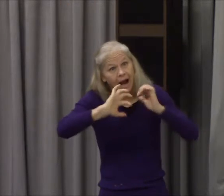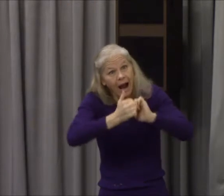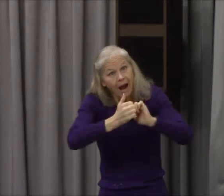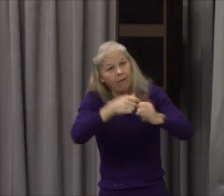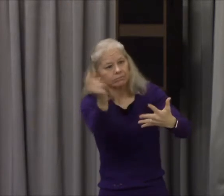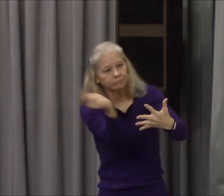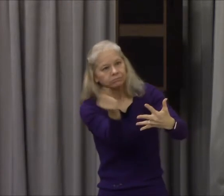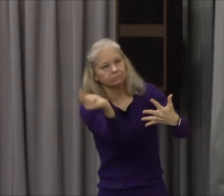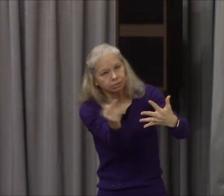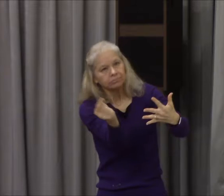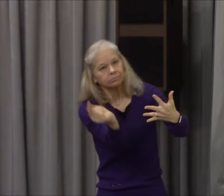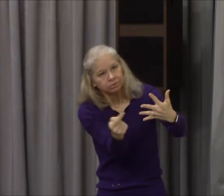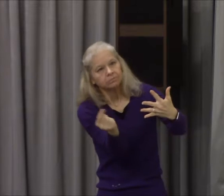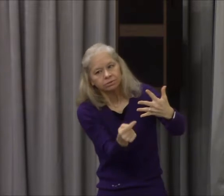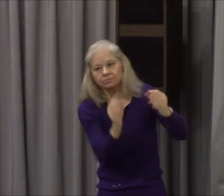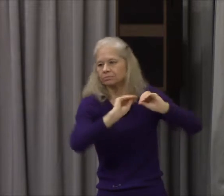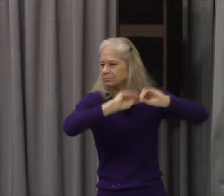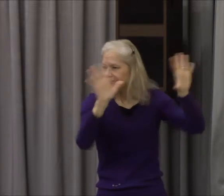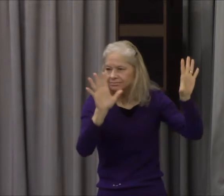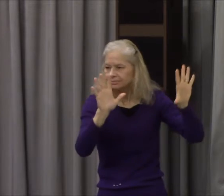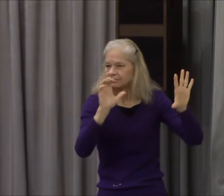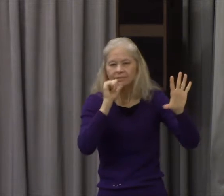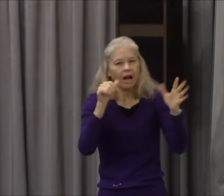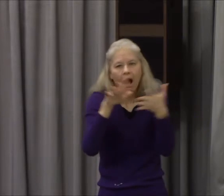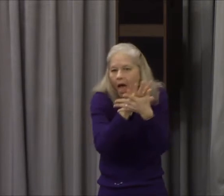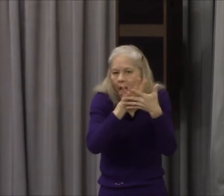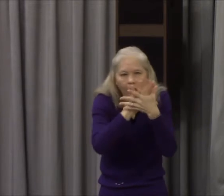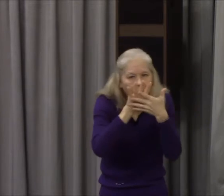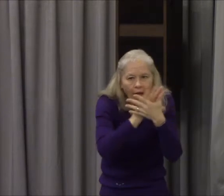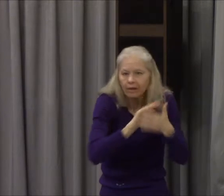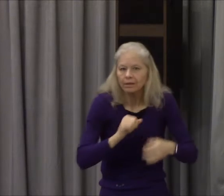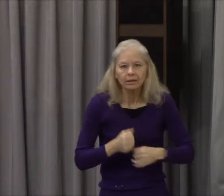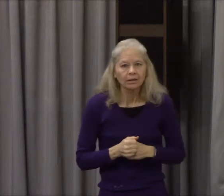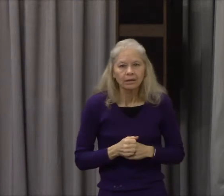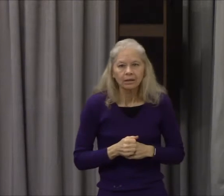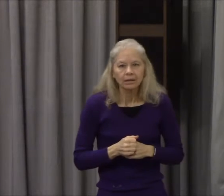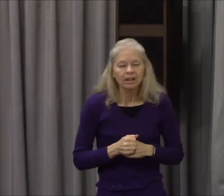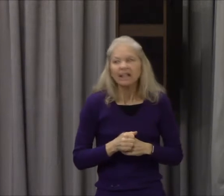He made it known clearly that Christ had died on the cross for our sins and risen again.